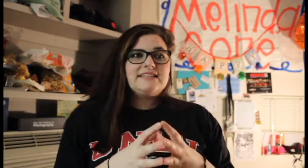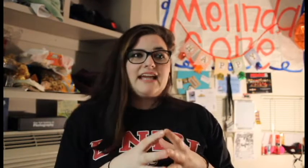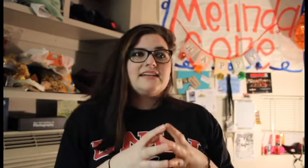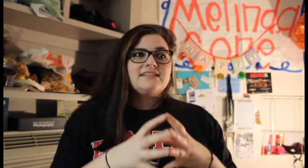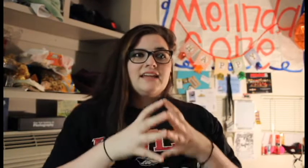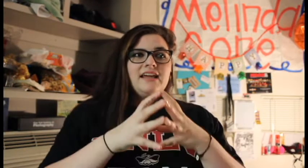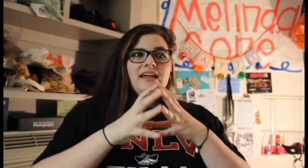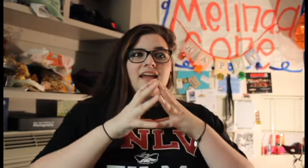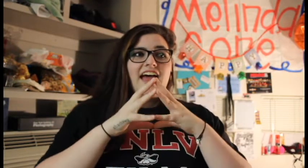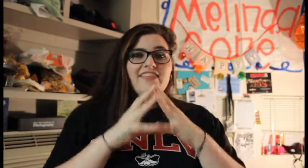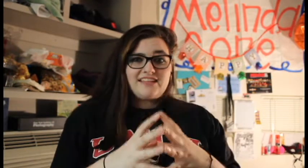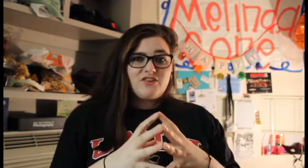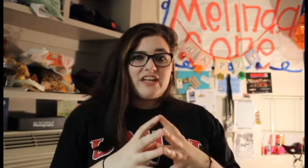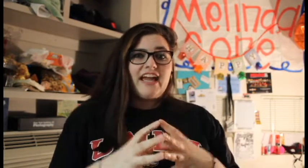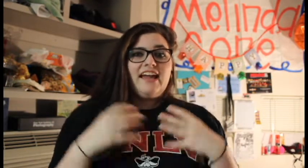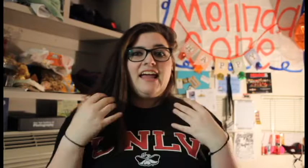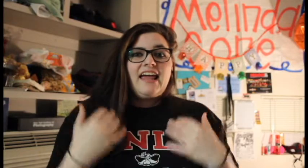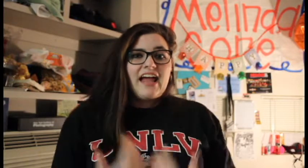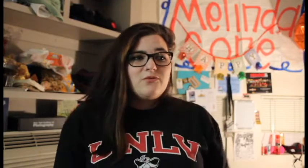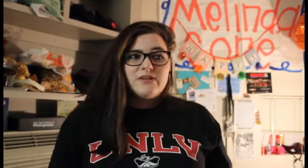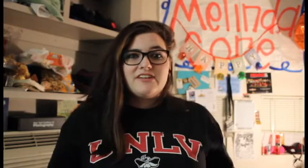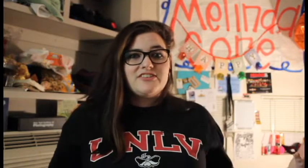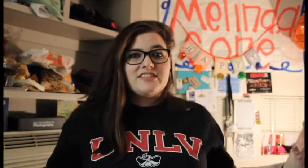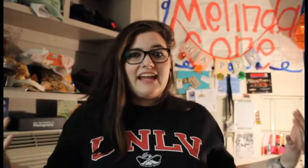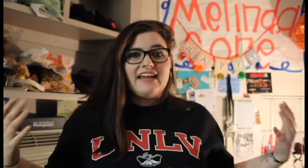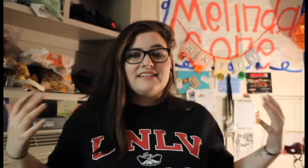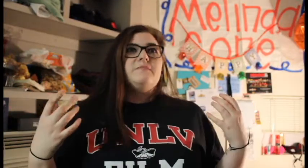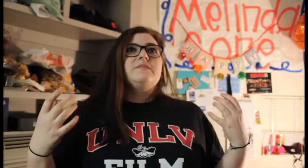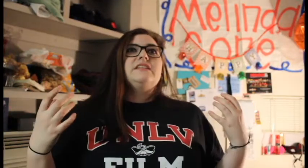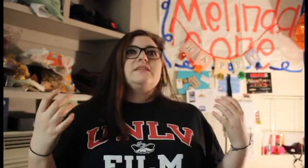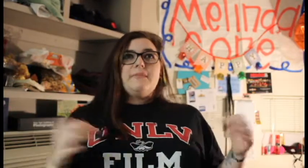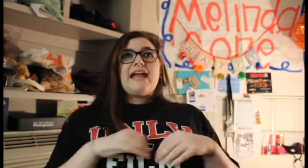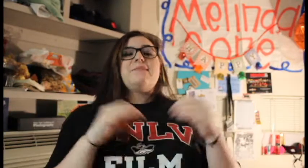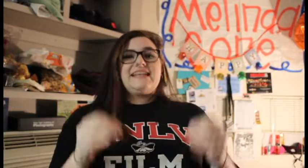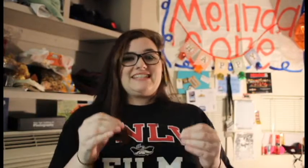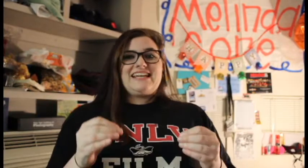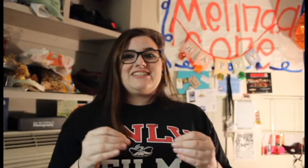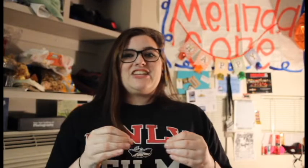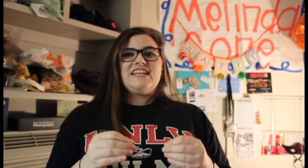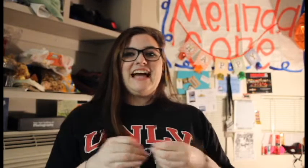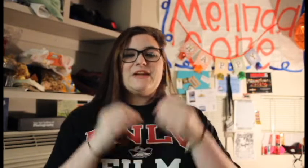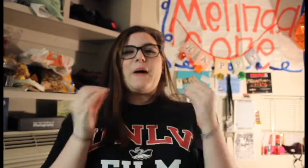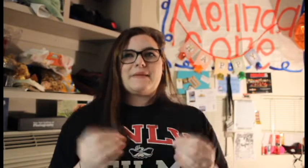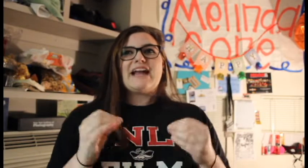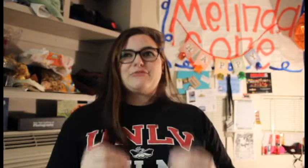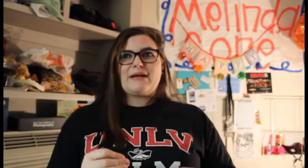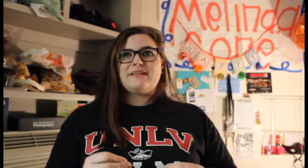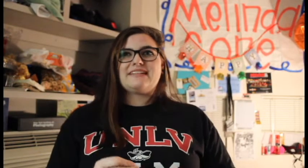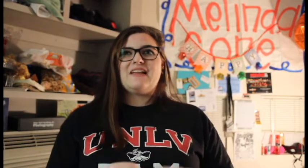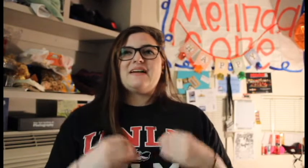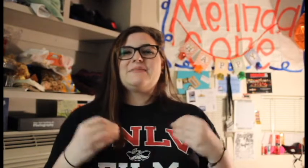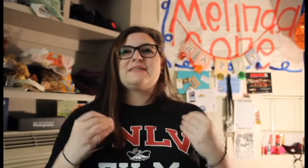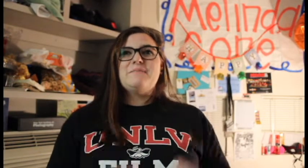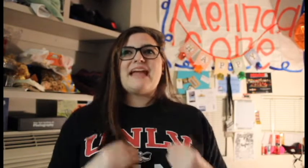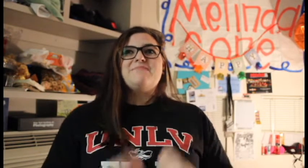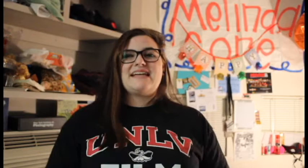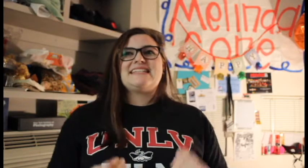days and that's okay and we understand. The main message I know I'm kind of rambling a lot but the main message